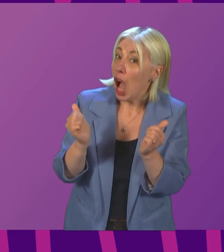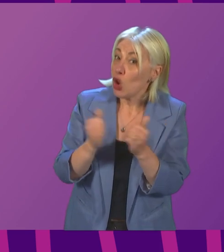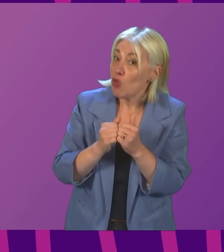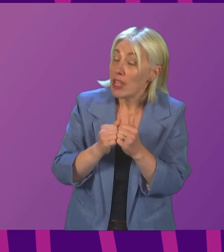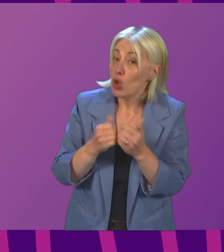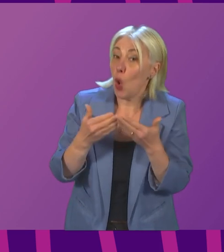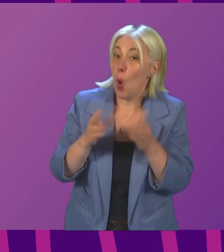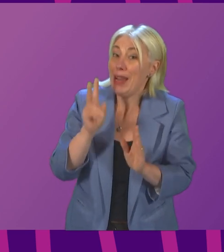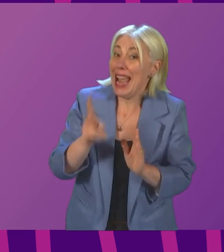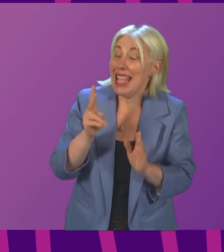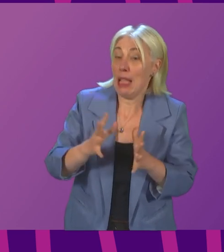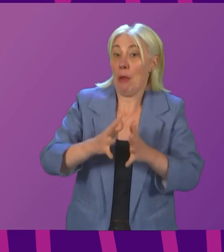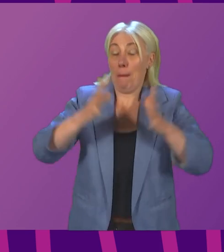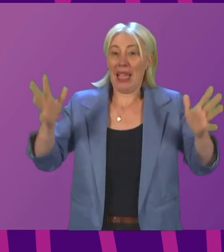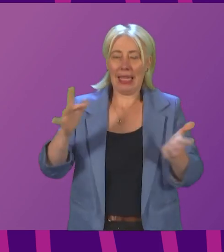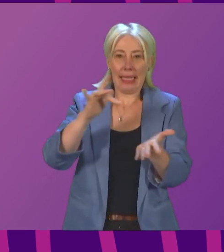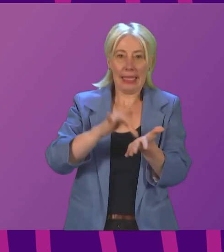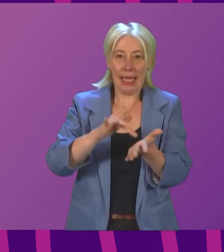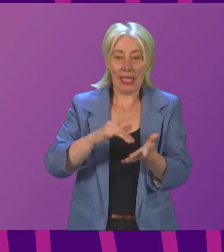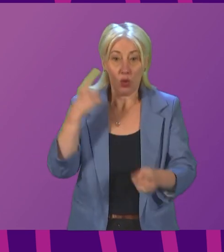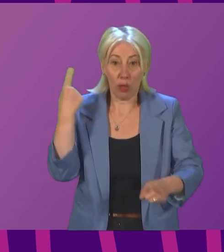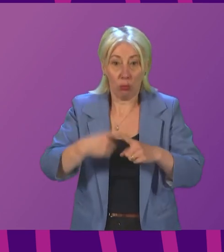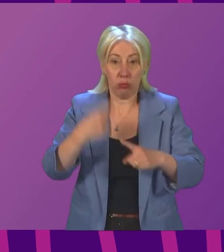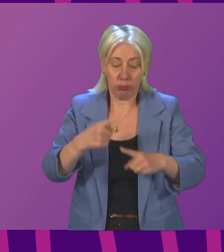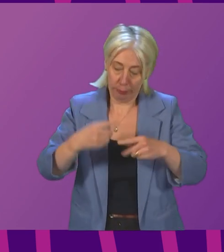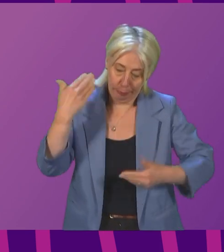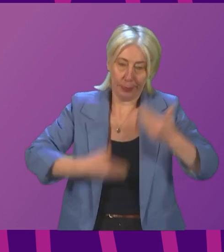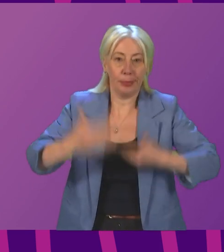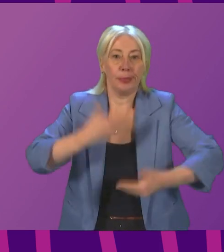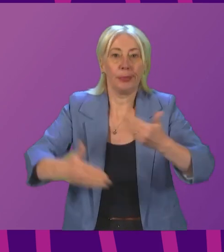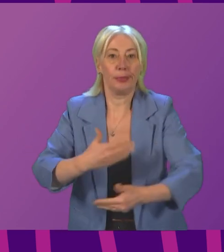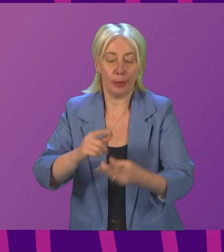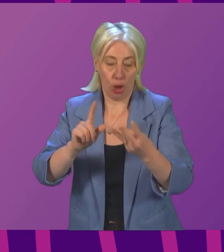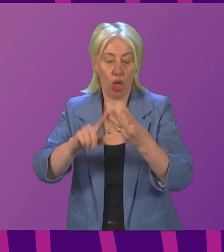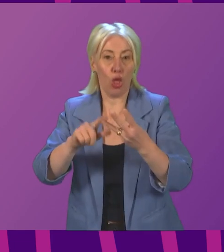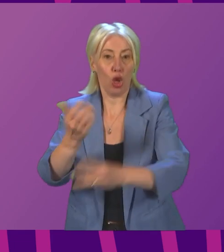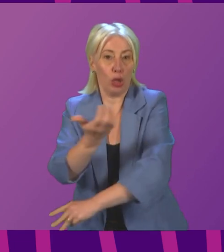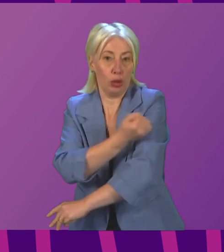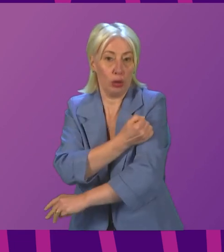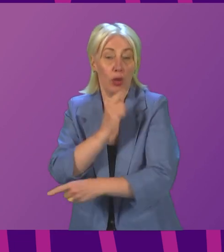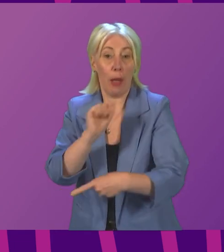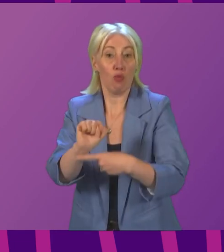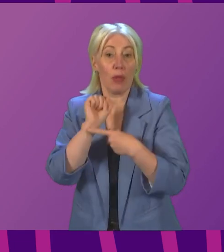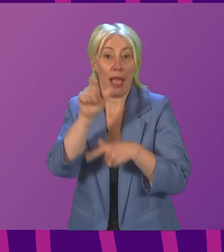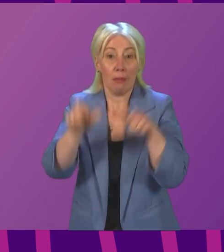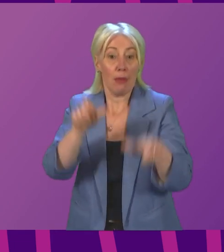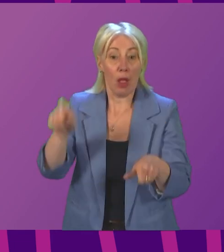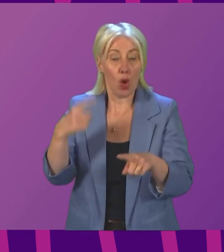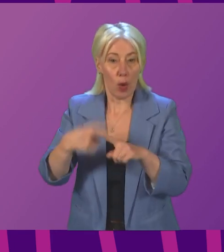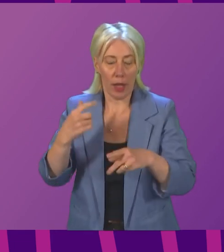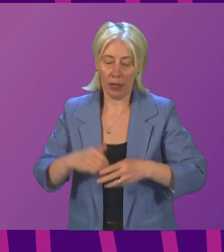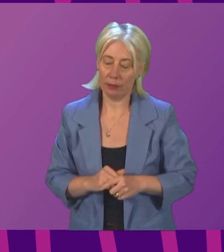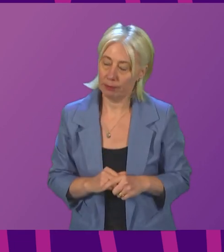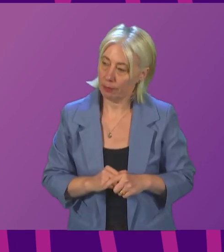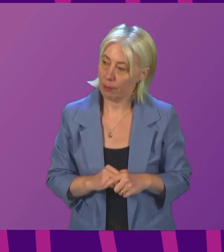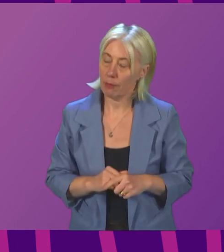vaccination centres so we can speed up the booster jag rollout and help to protect people quicker? Today,